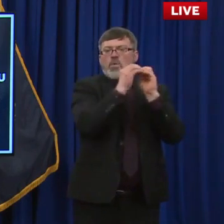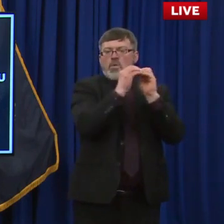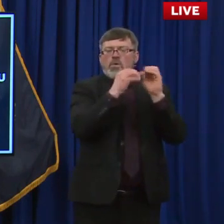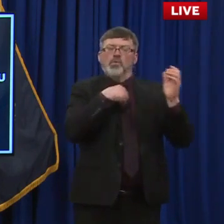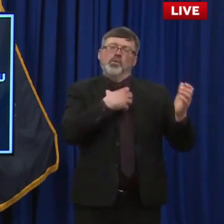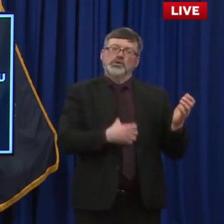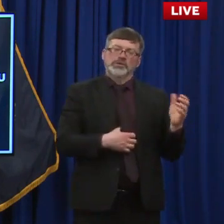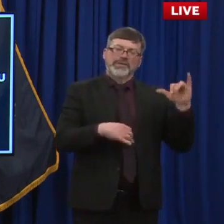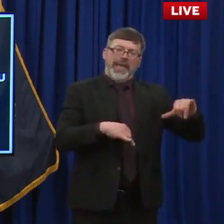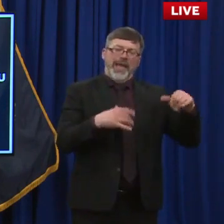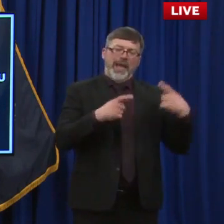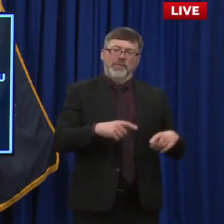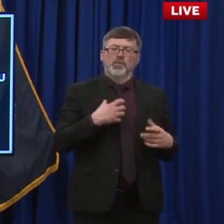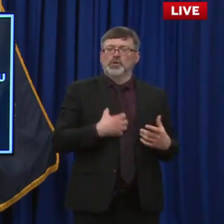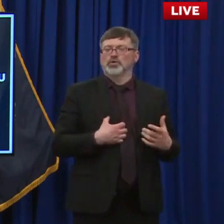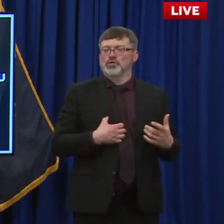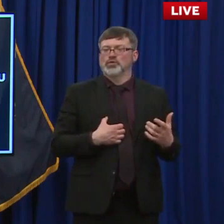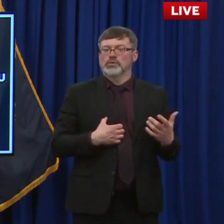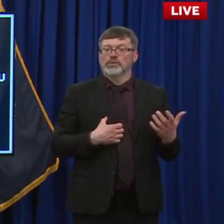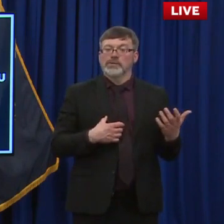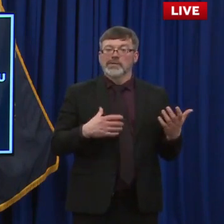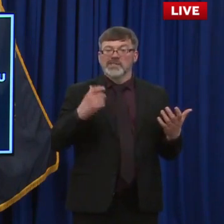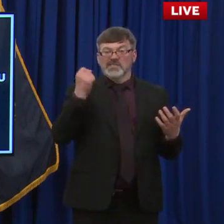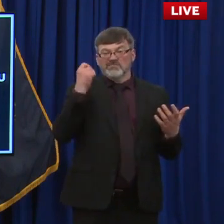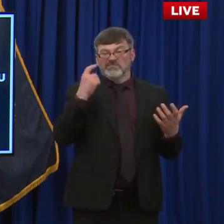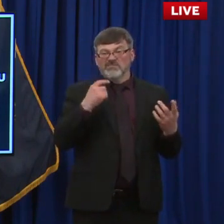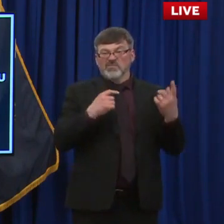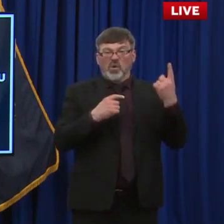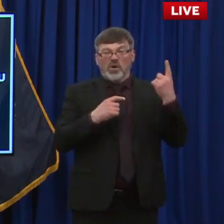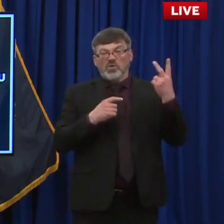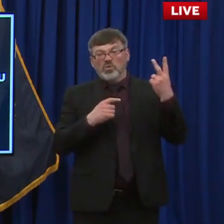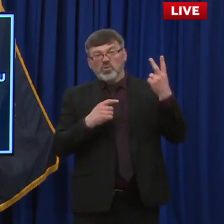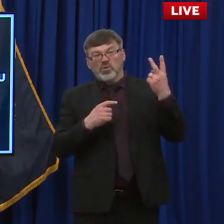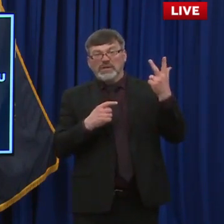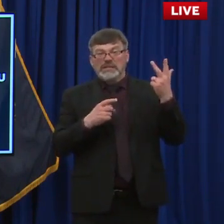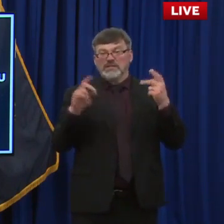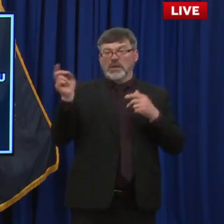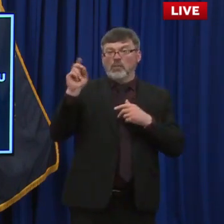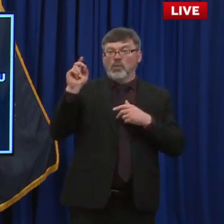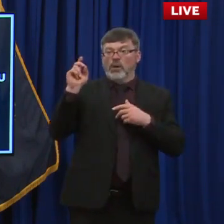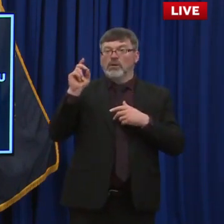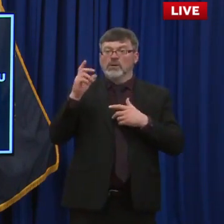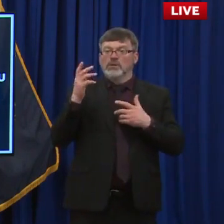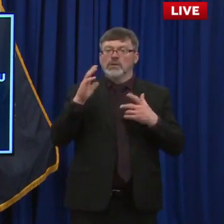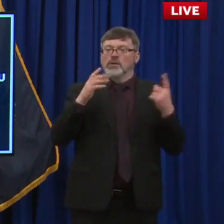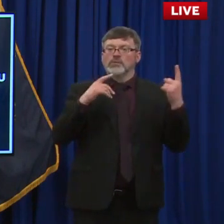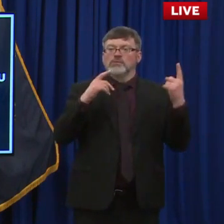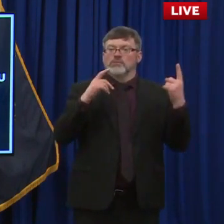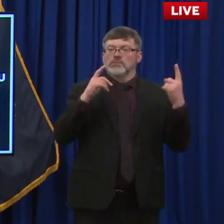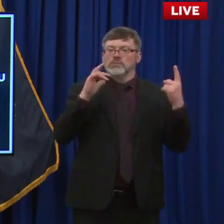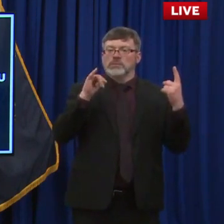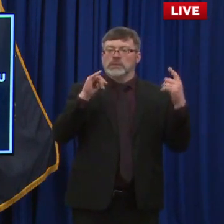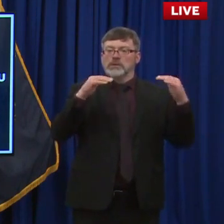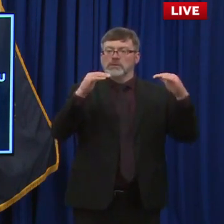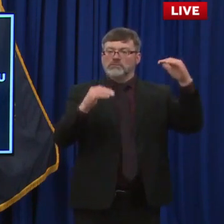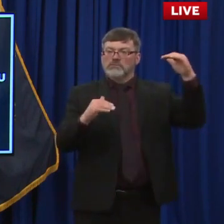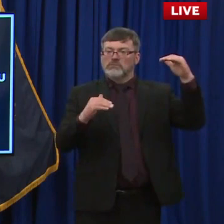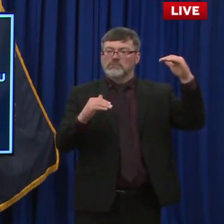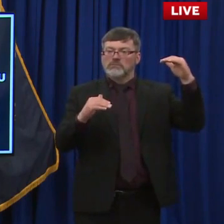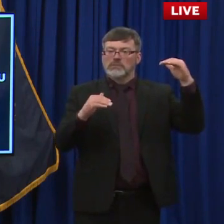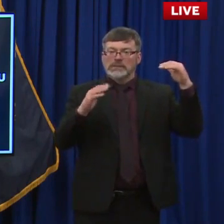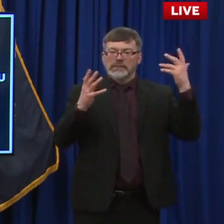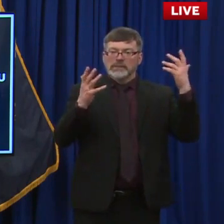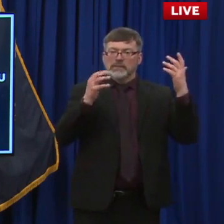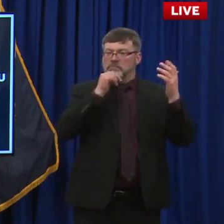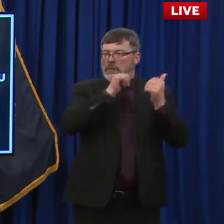likely on the Democrat side to stand up and say, let's just take these apart or you're not going to get my support. And then they would have been forced to take an alternative